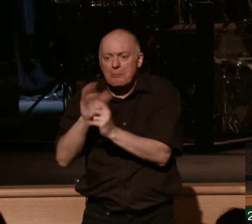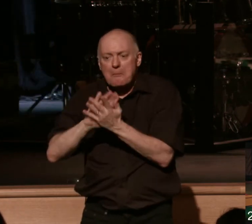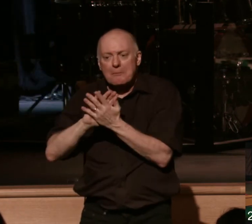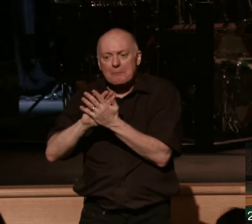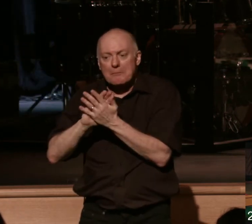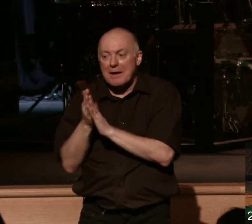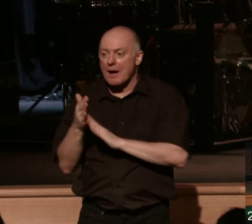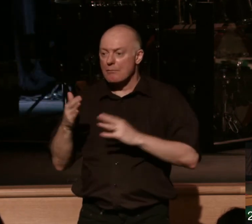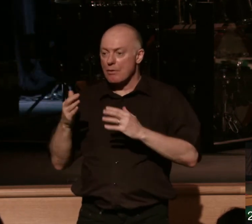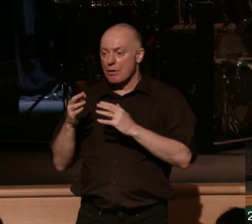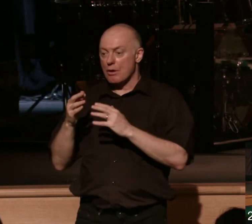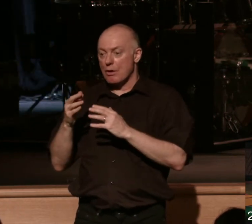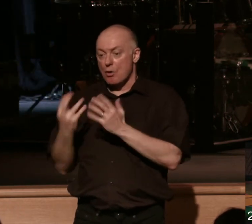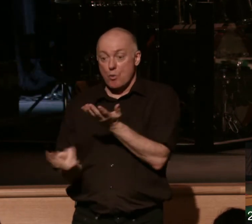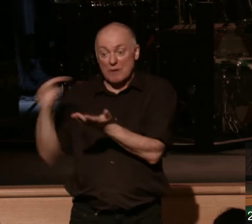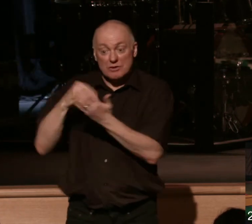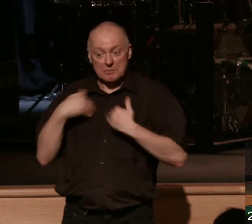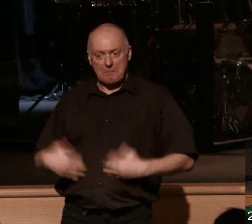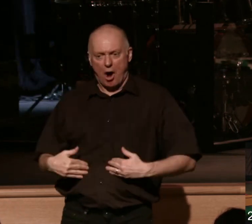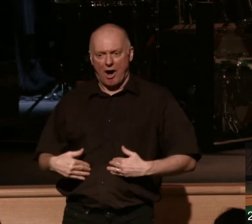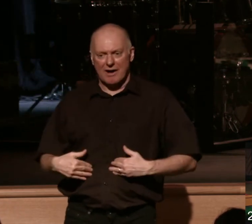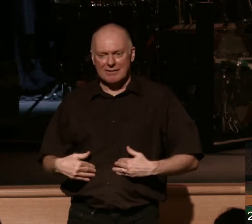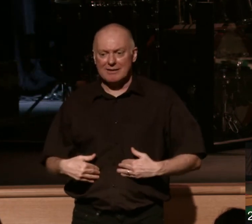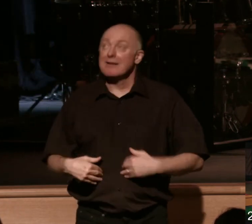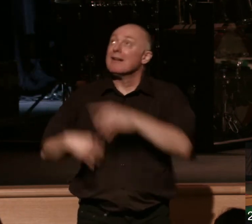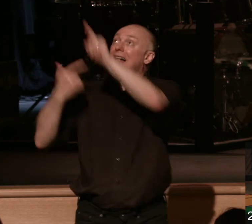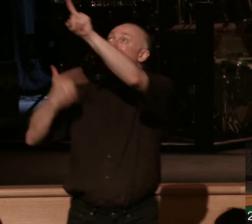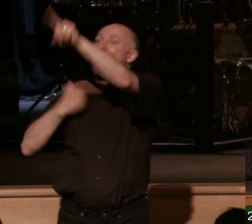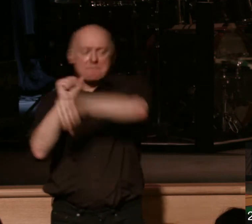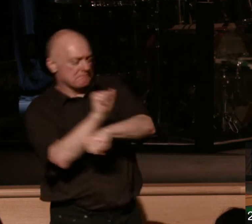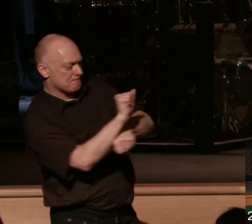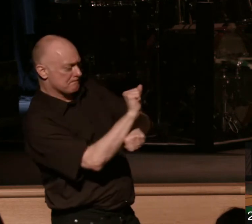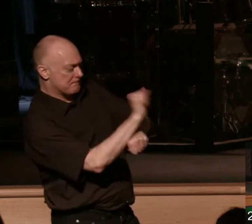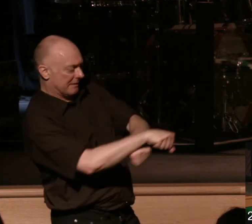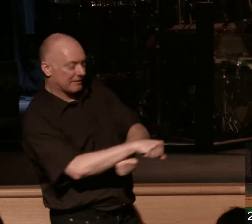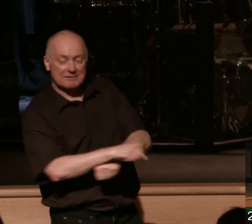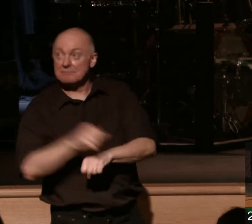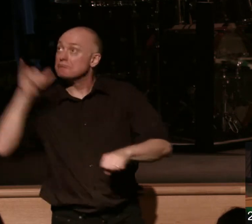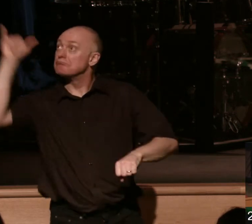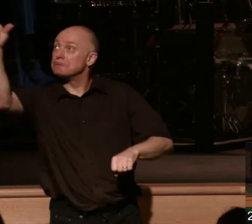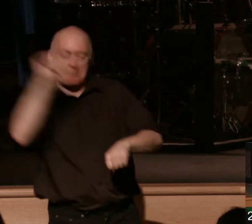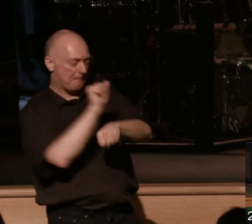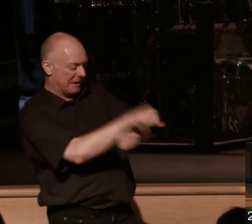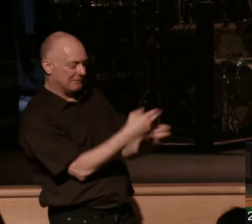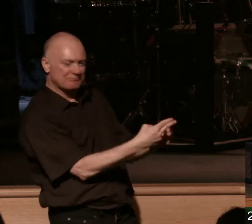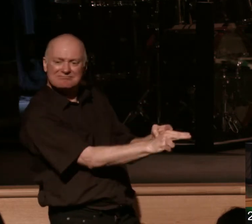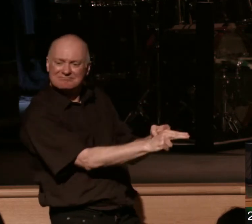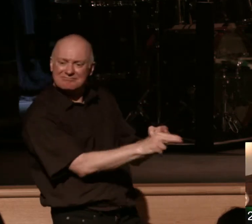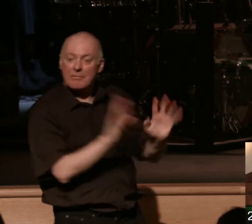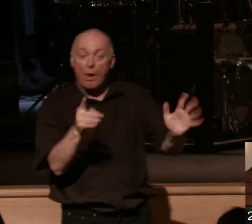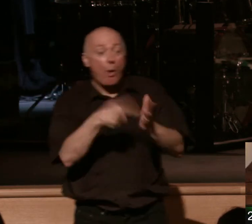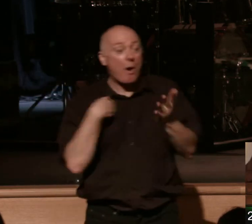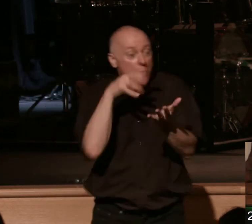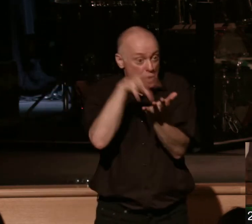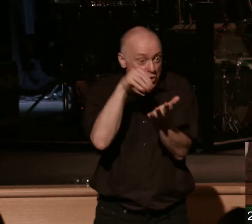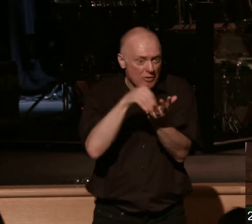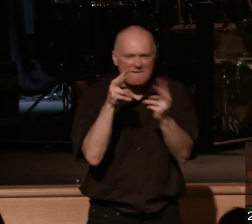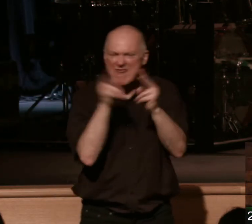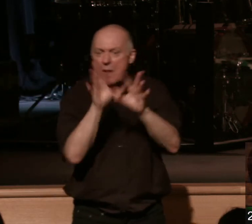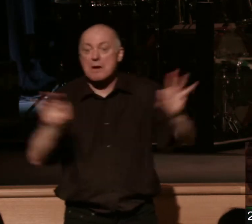mortal may be swallowed up by life. Okay? So, now what we're learning here, this is very, very important theology again.